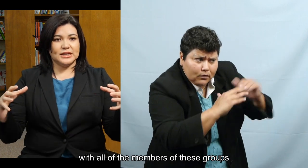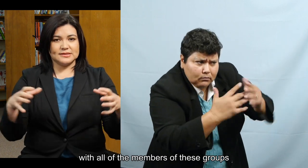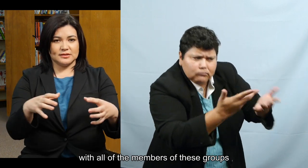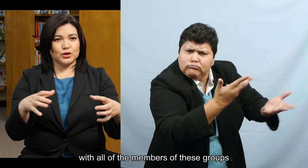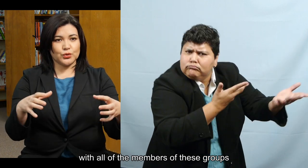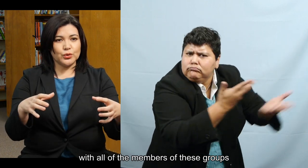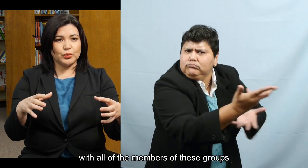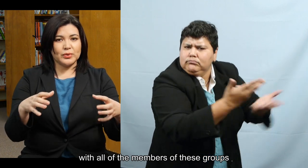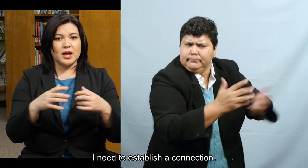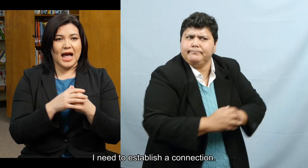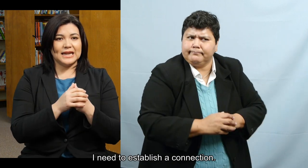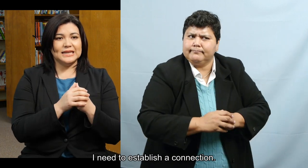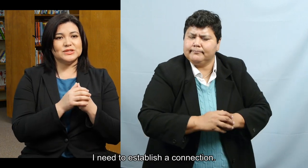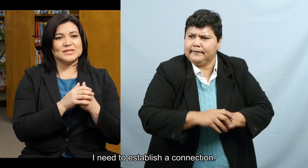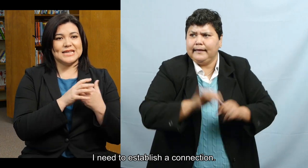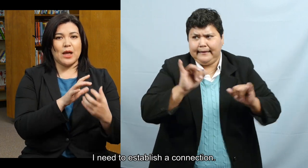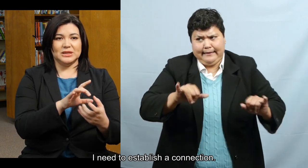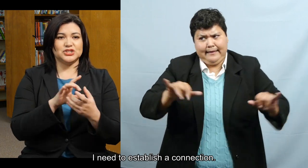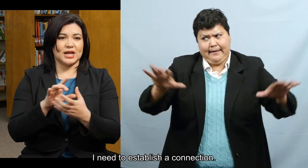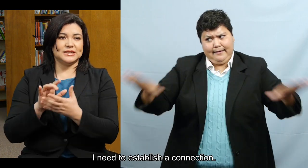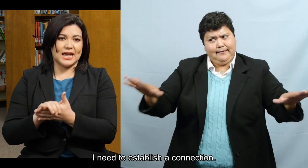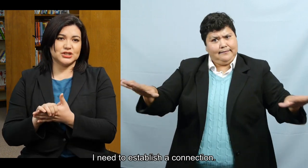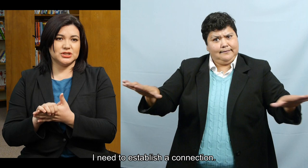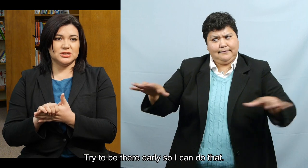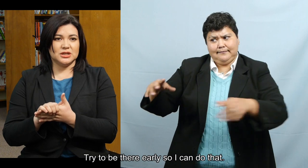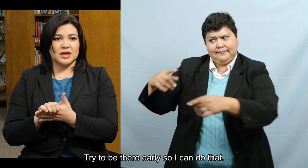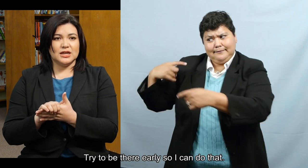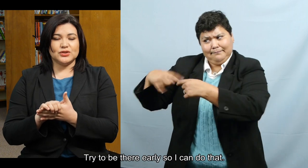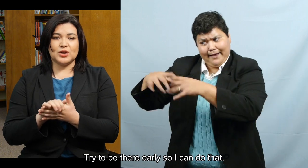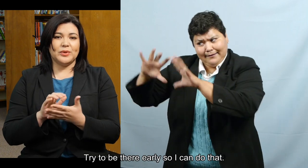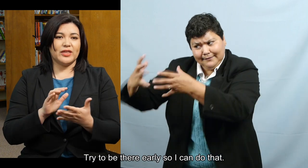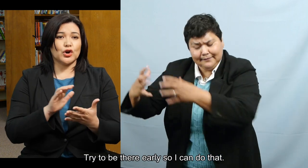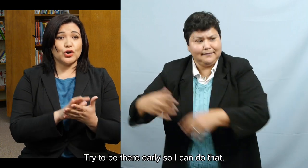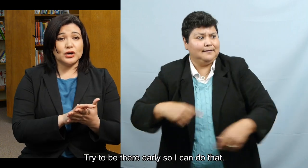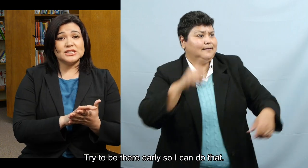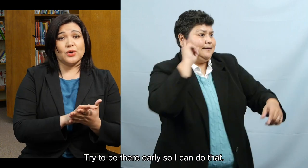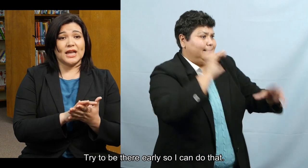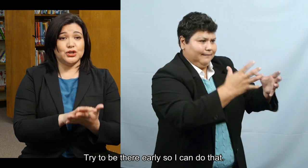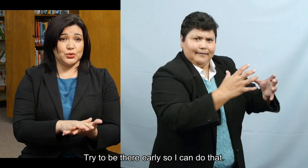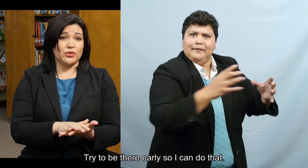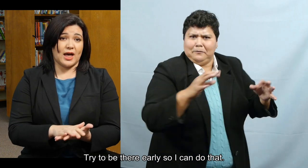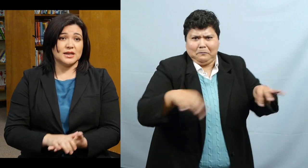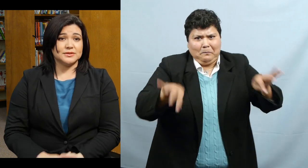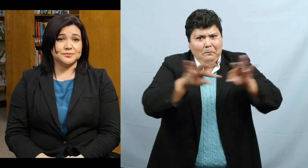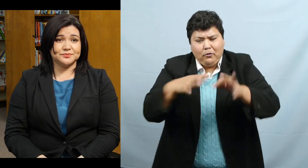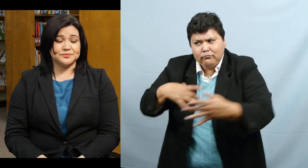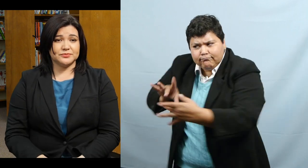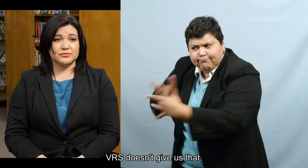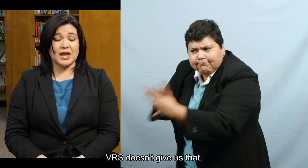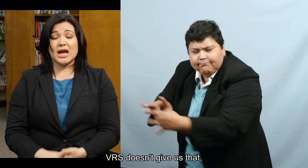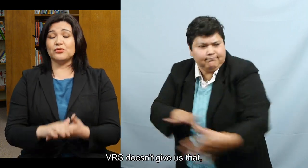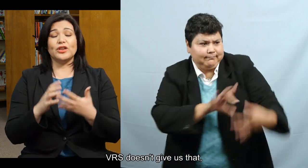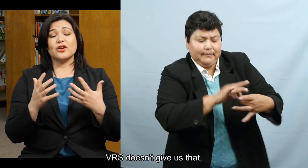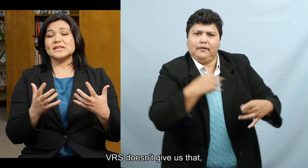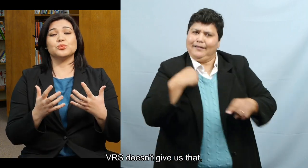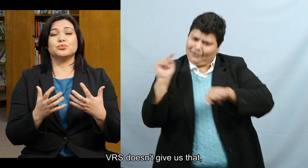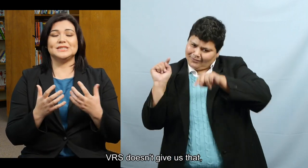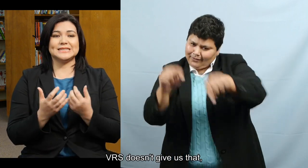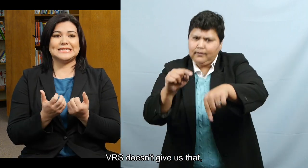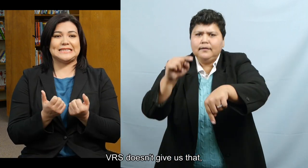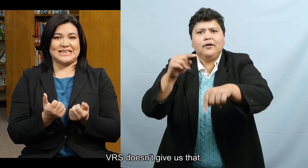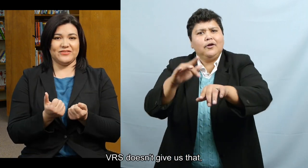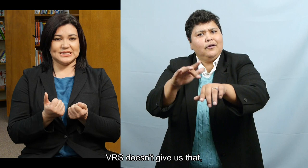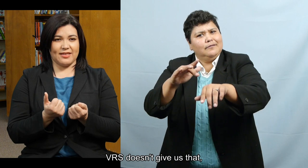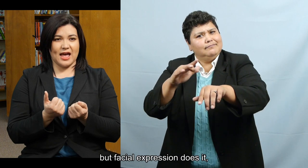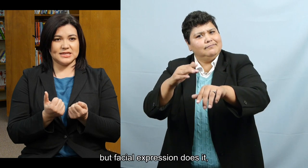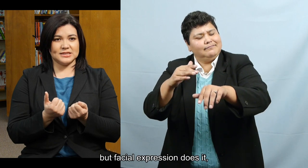of this group, I need to establish a connection. Try to be there early so I can do that. VRS